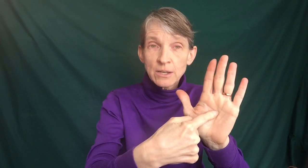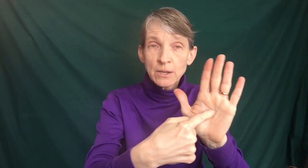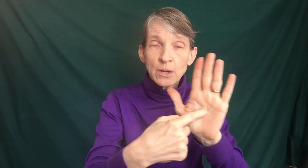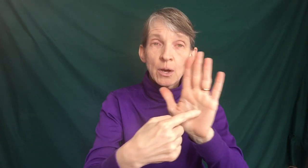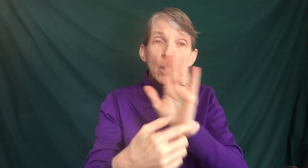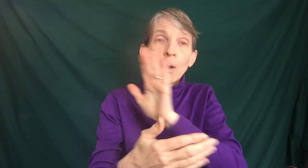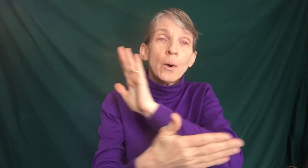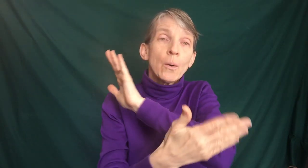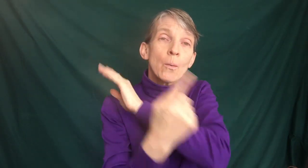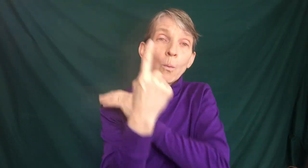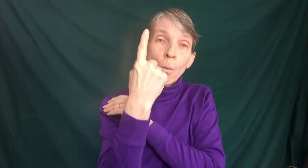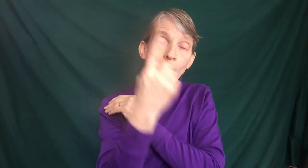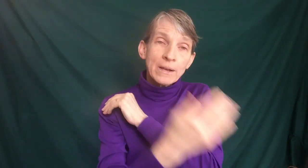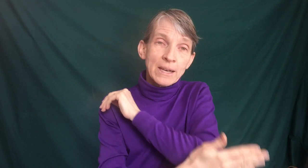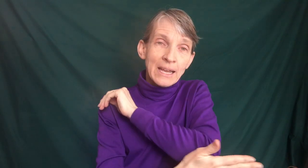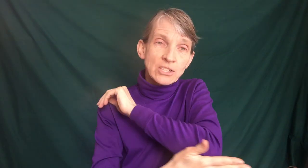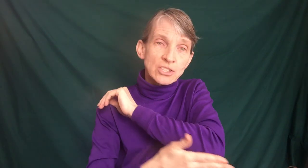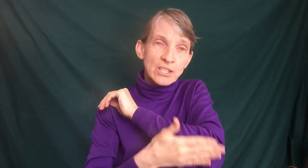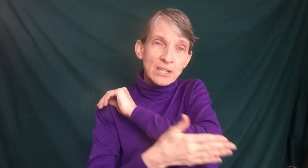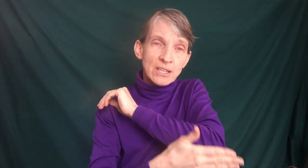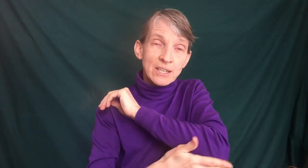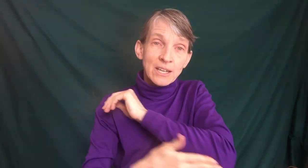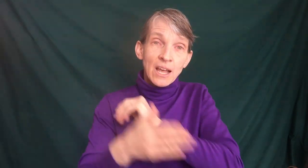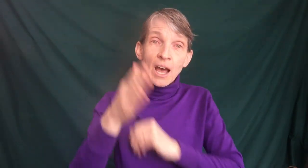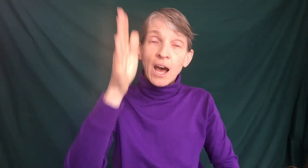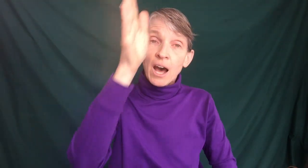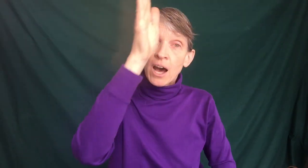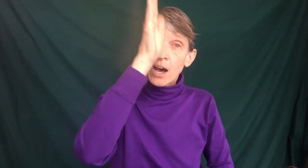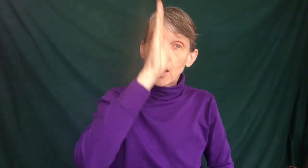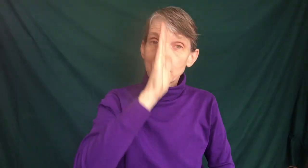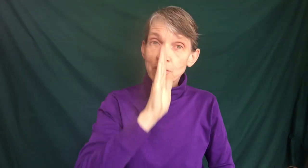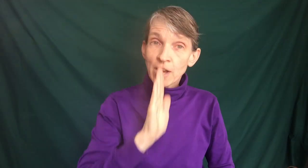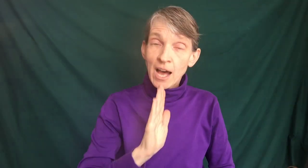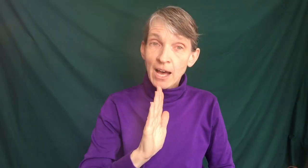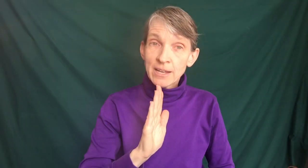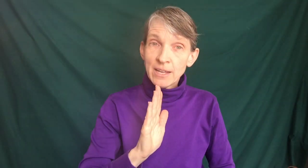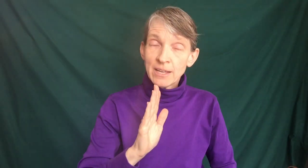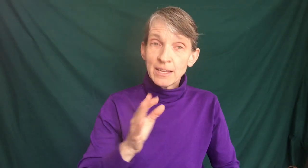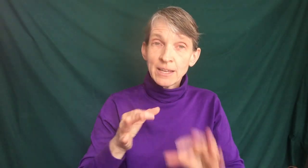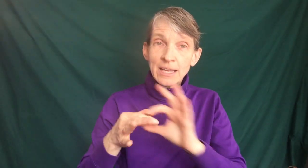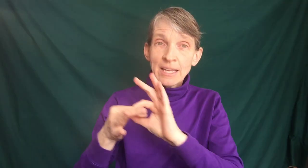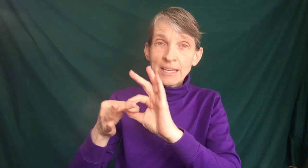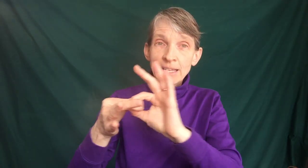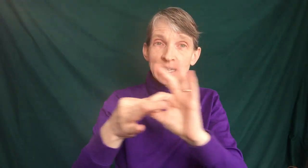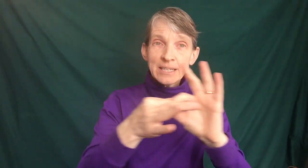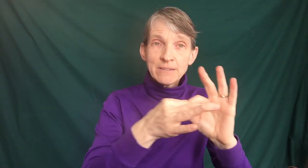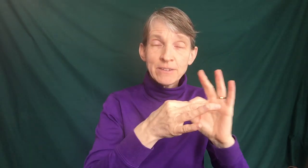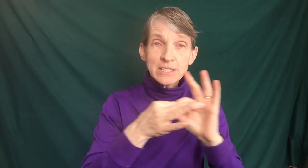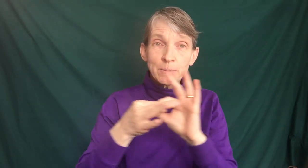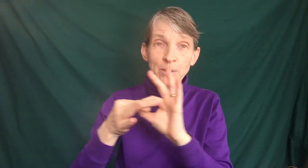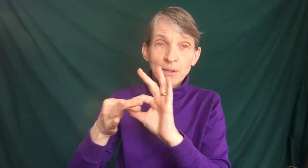one nation, under God, indivisible,